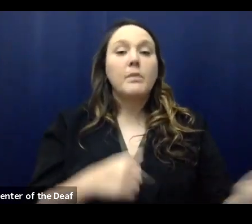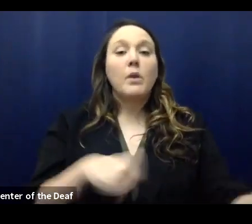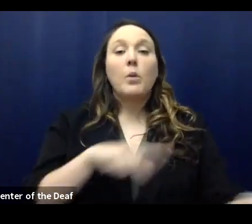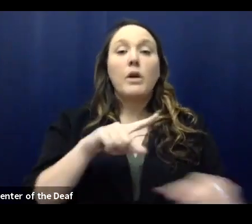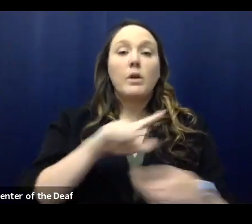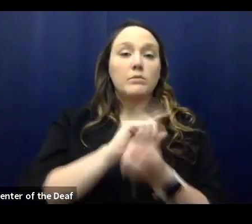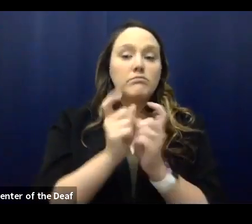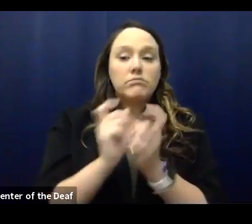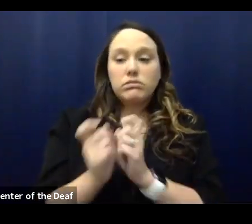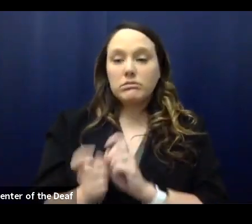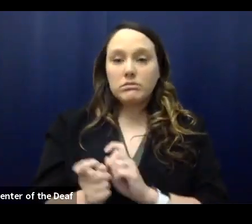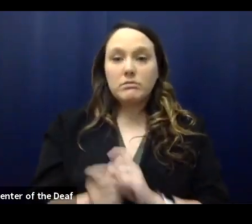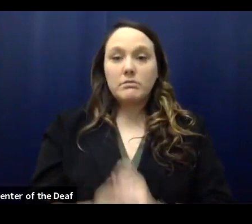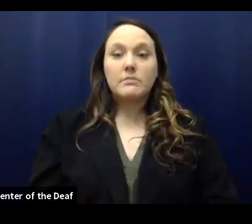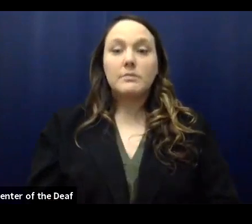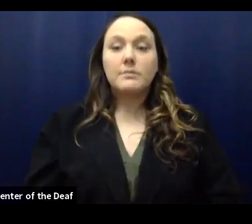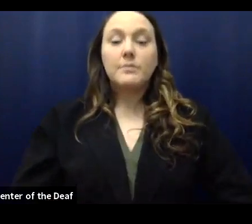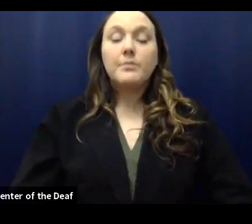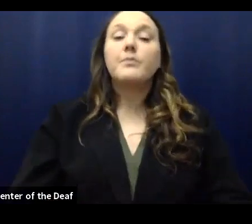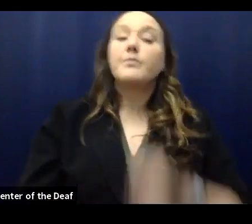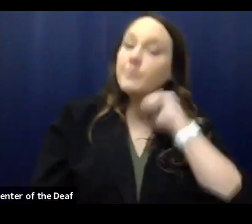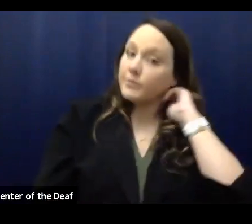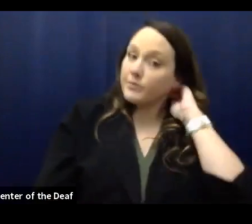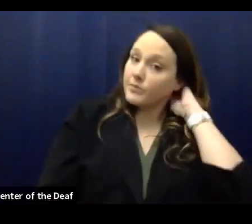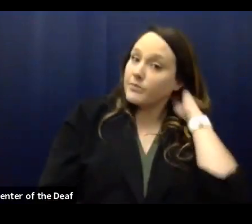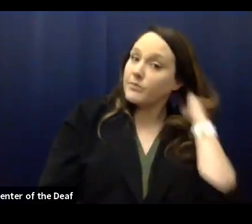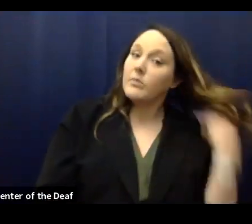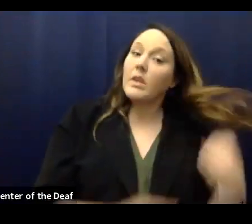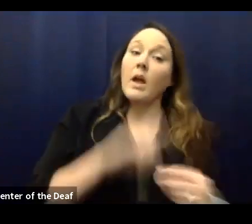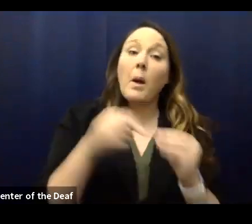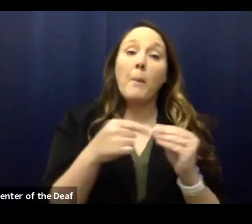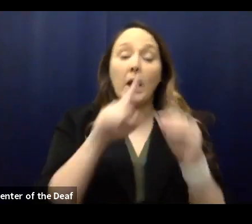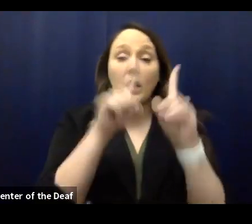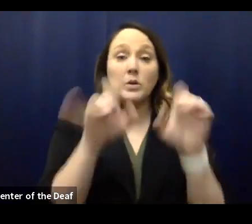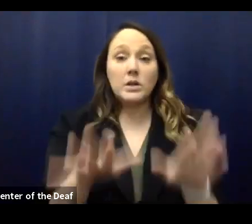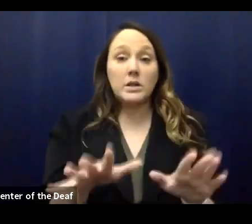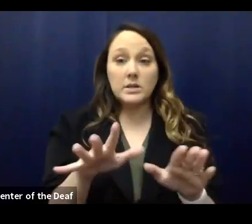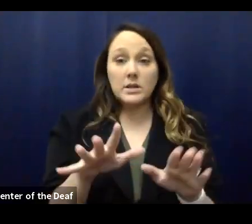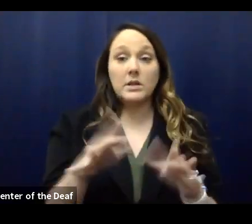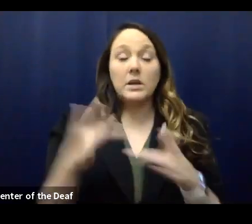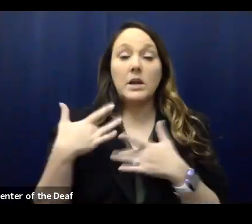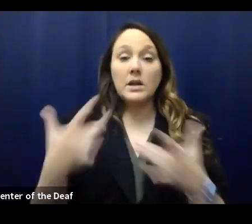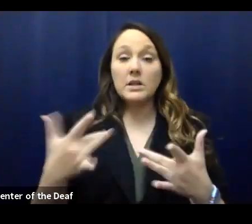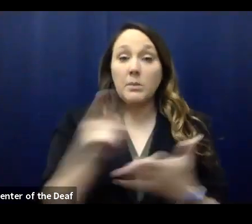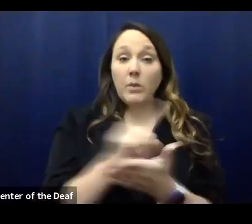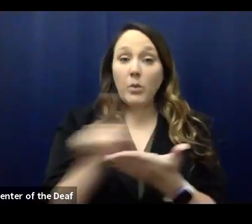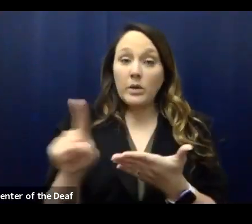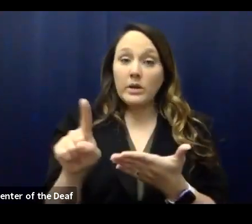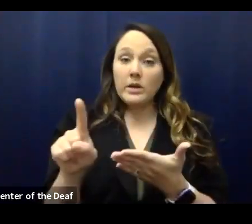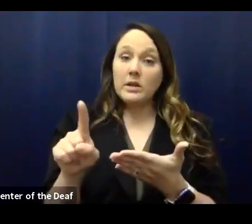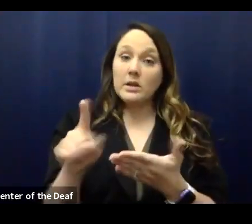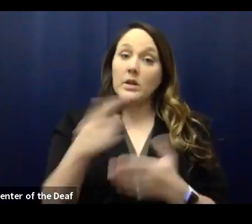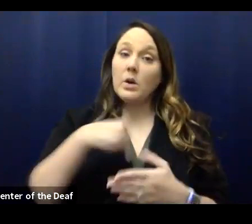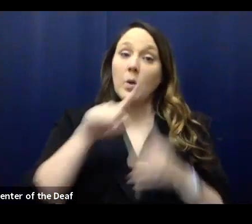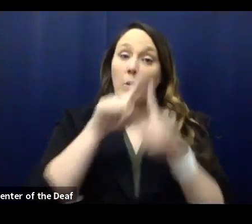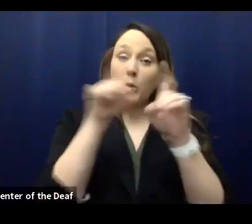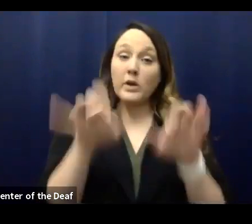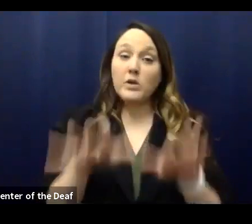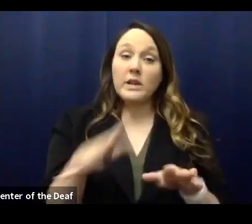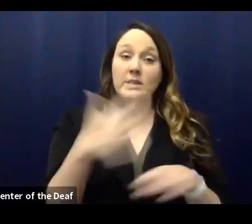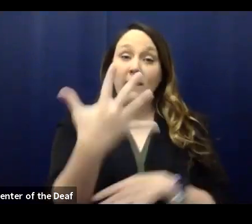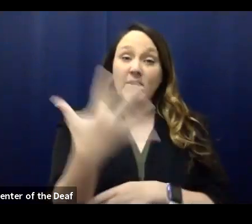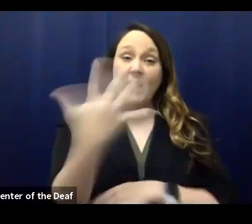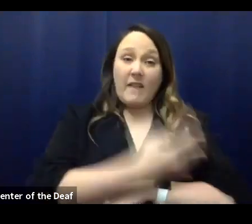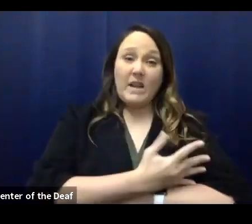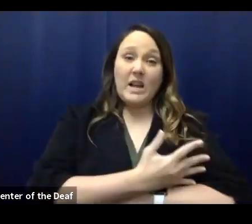changes. In regard to testing, in a typical week, we are testing five days a week.